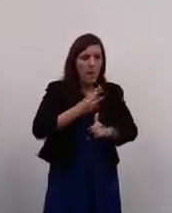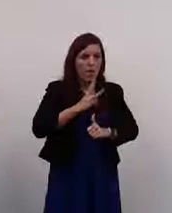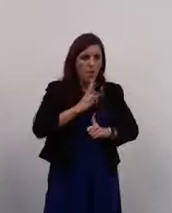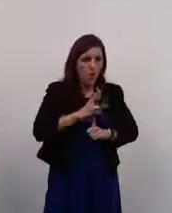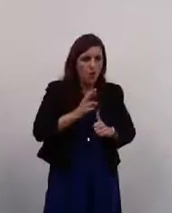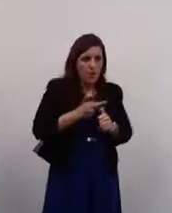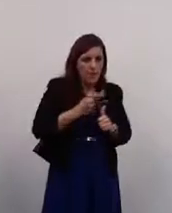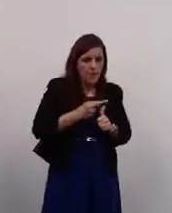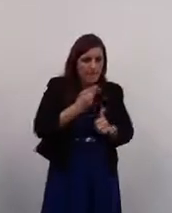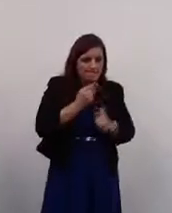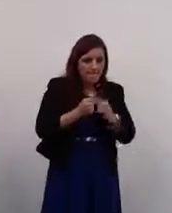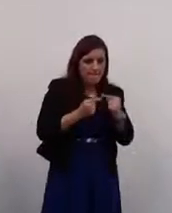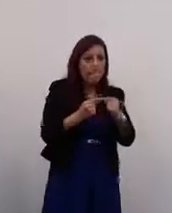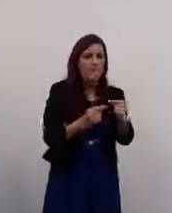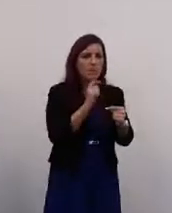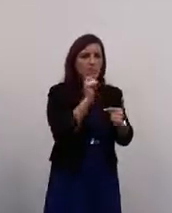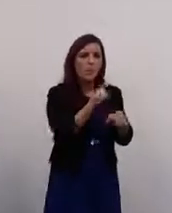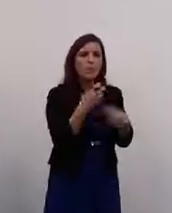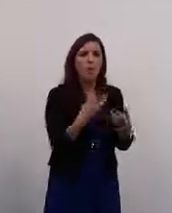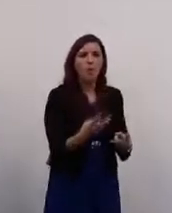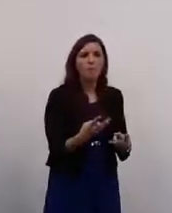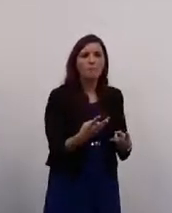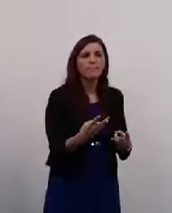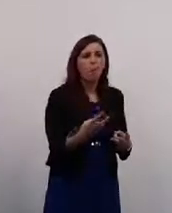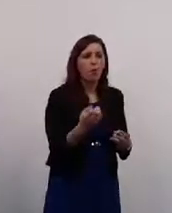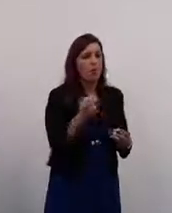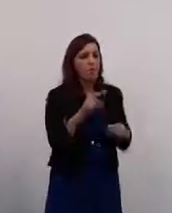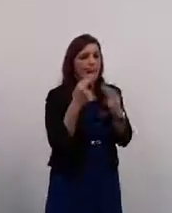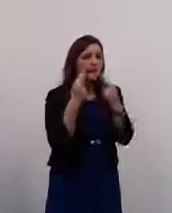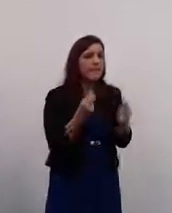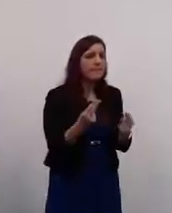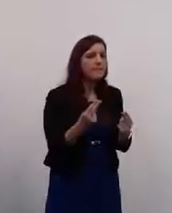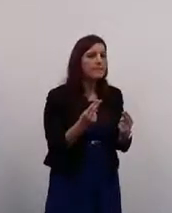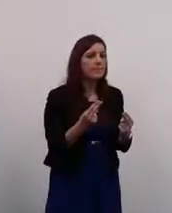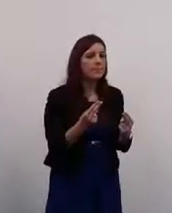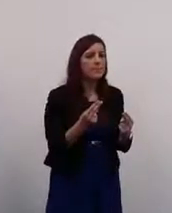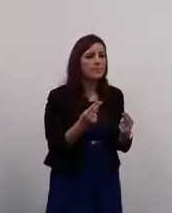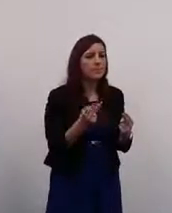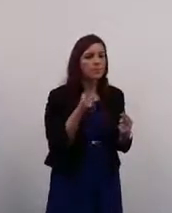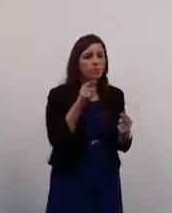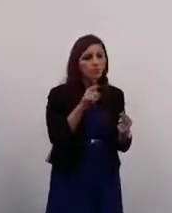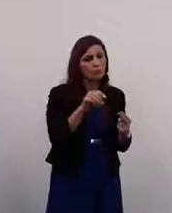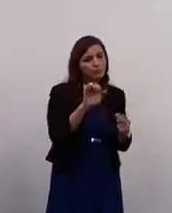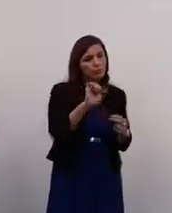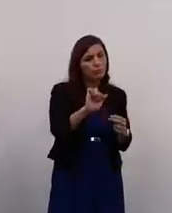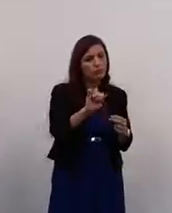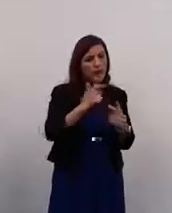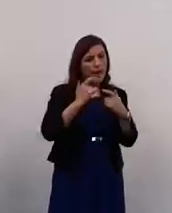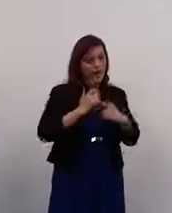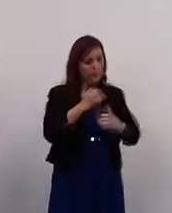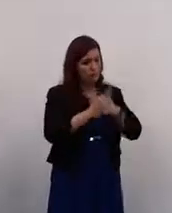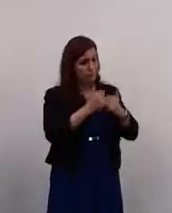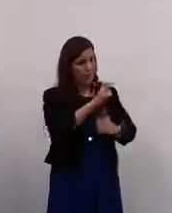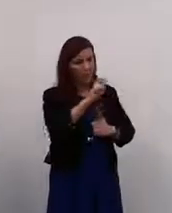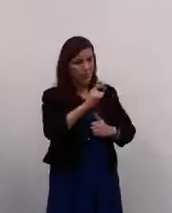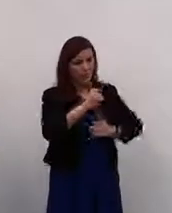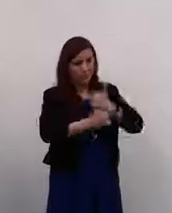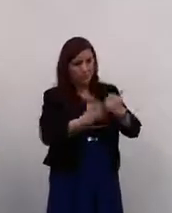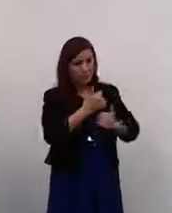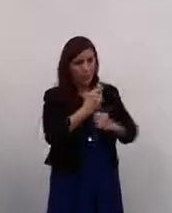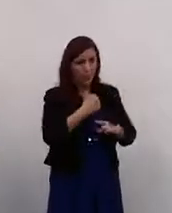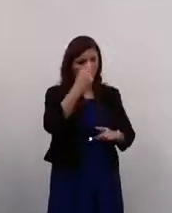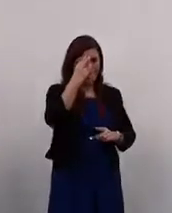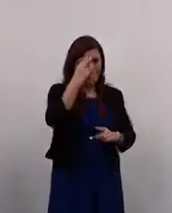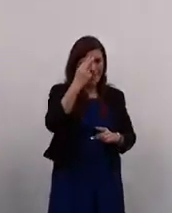can get my money sorted out, so that I can tell you what I need. Your counsel is to be congratulated for understanding